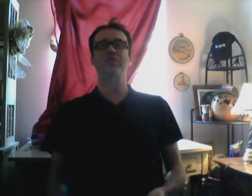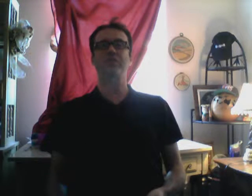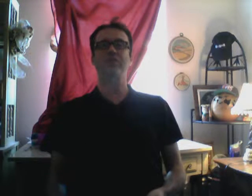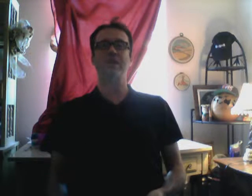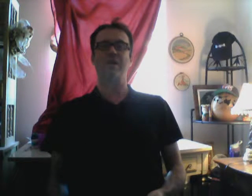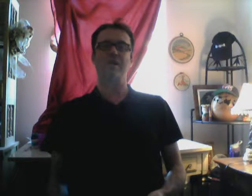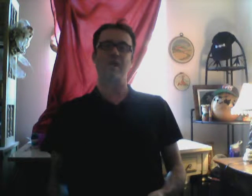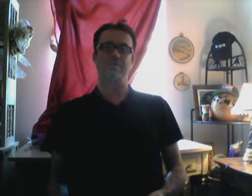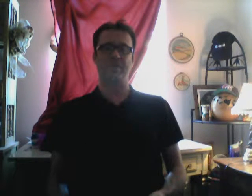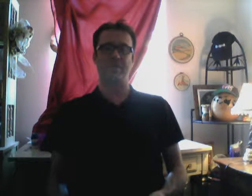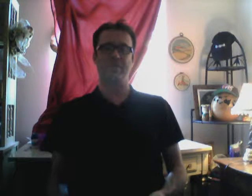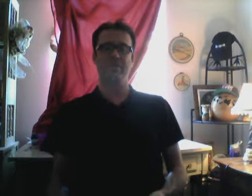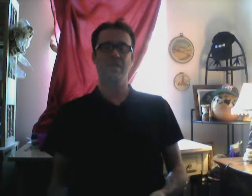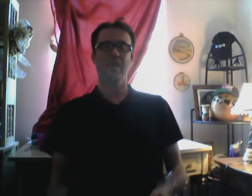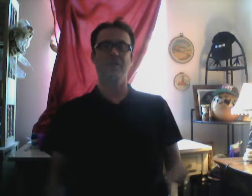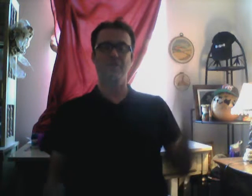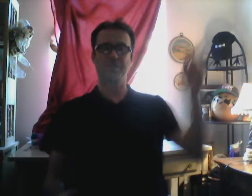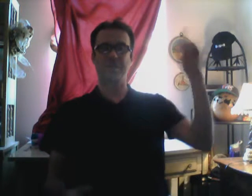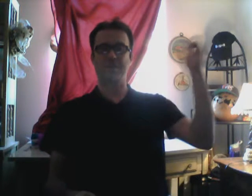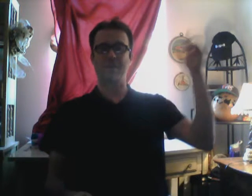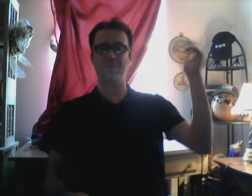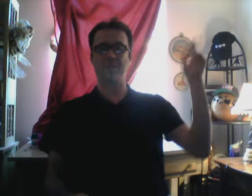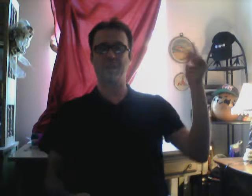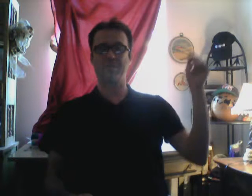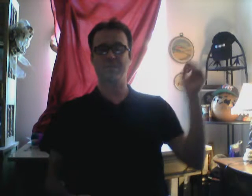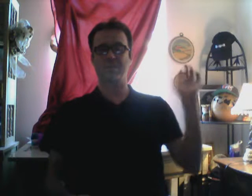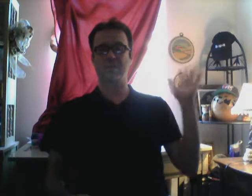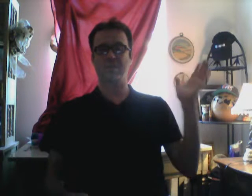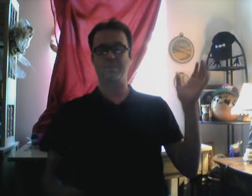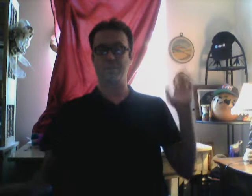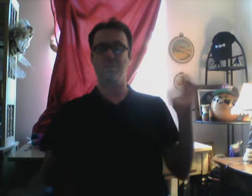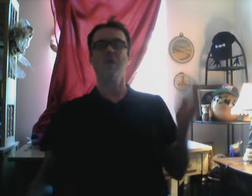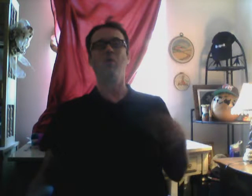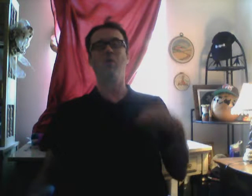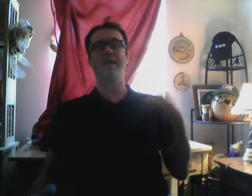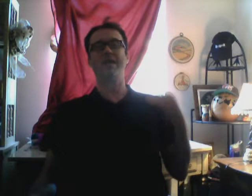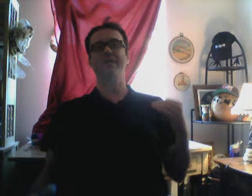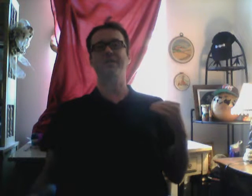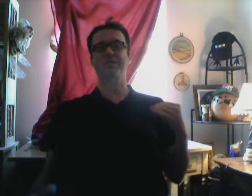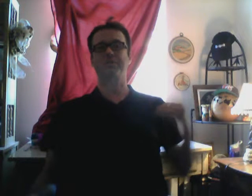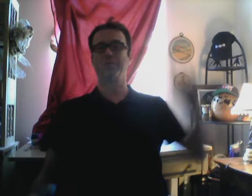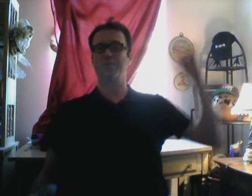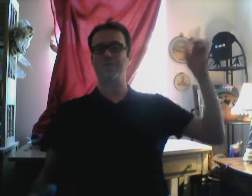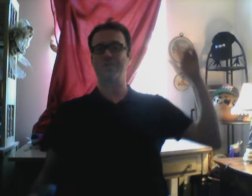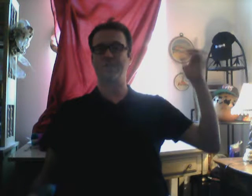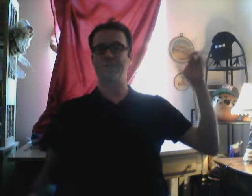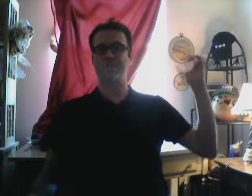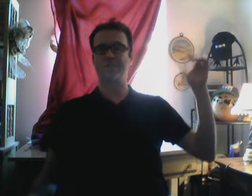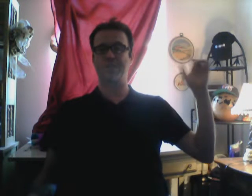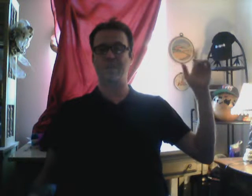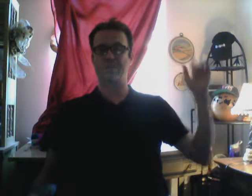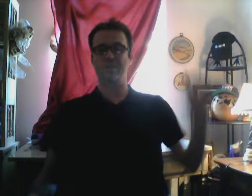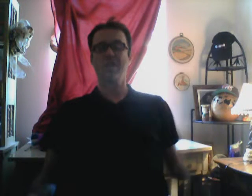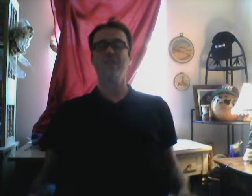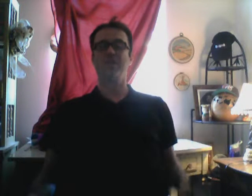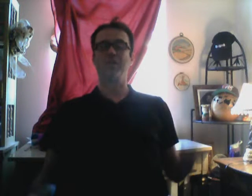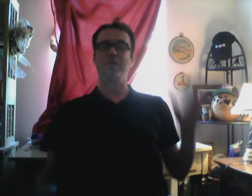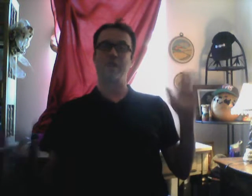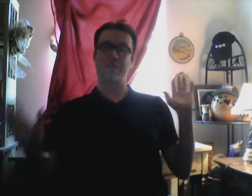shooting out cops. So it's like. If I'm a cop. So. When I get screwed. It sets off the siren. So then they get